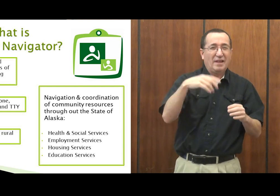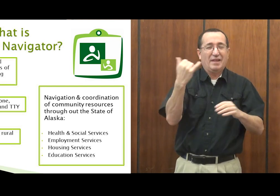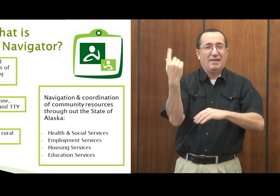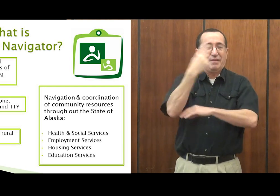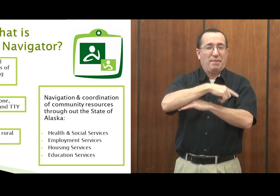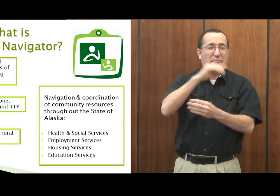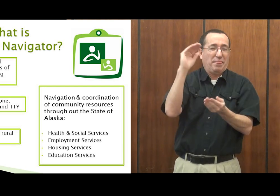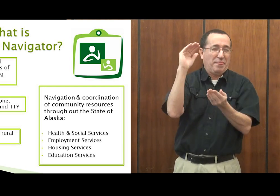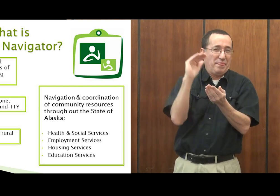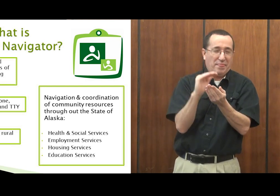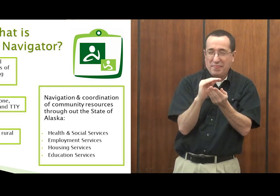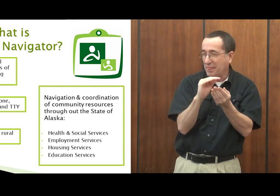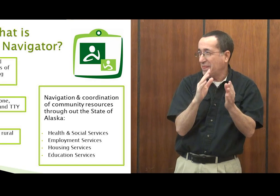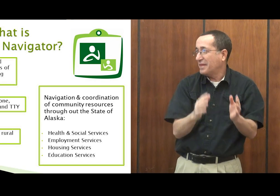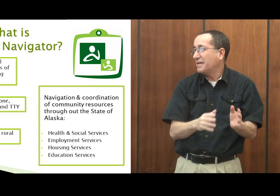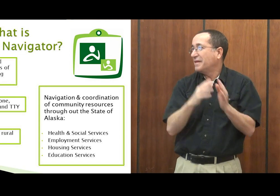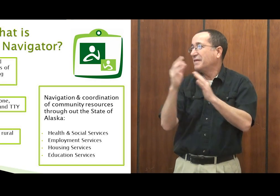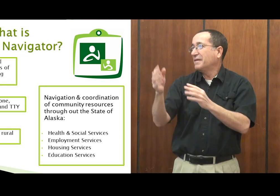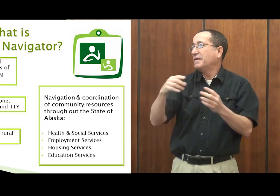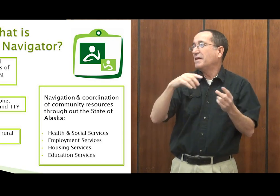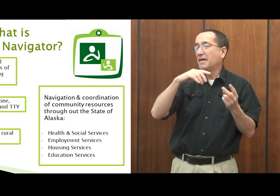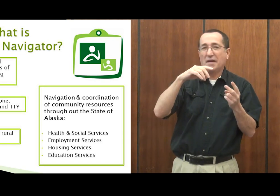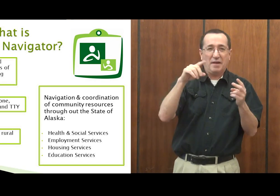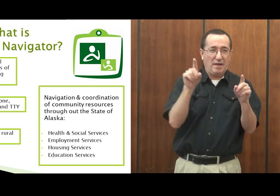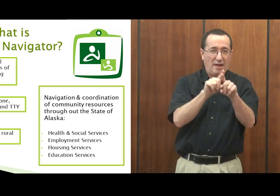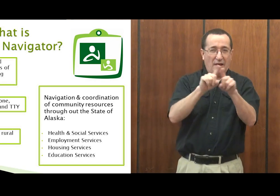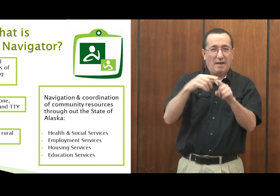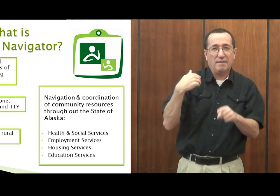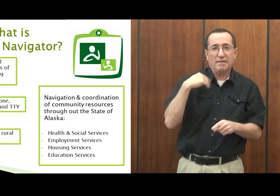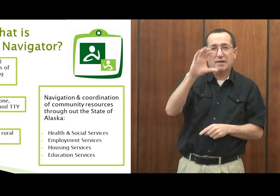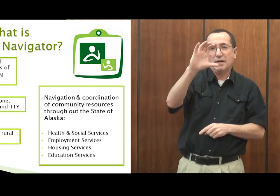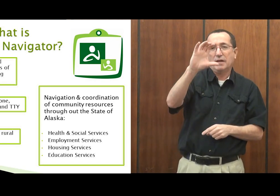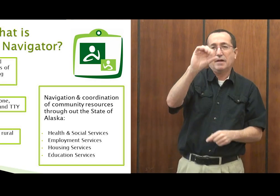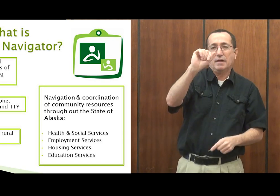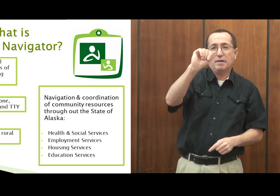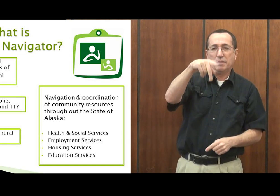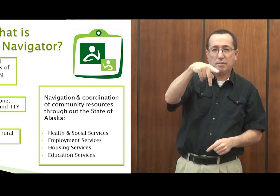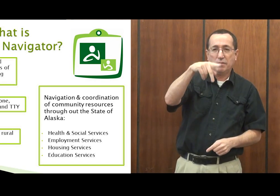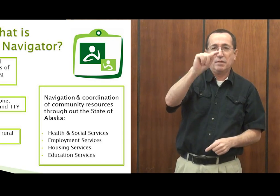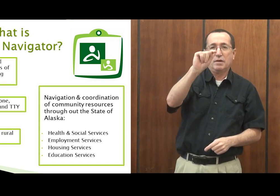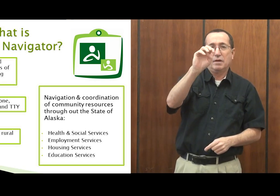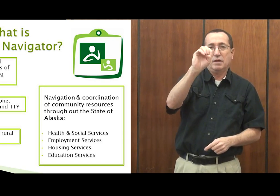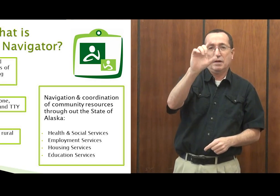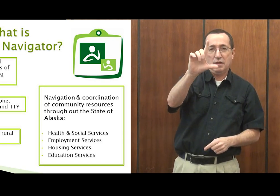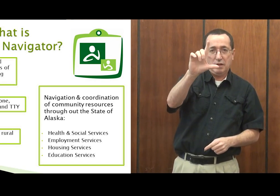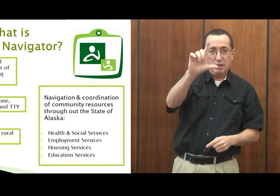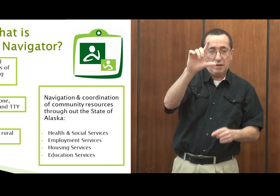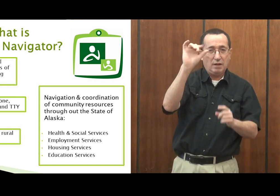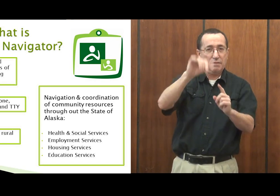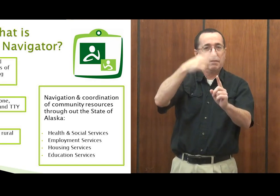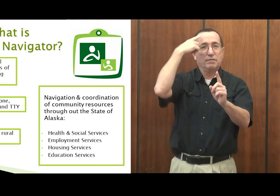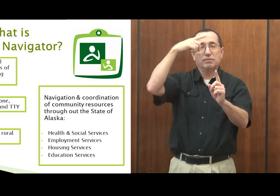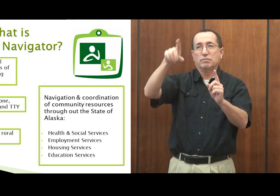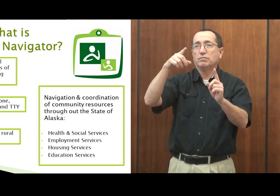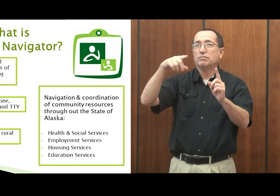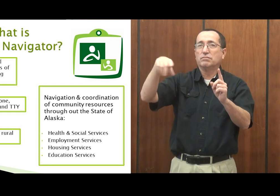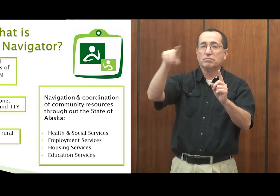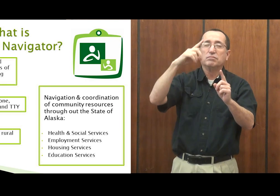another person would have to have the same machine to communicate. TTYs are not used very well, very